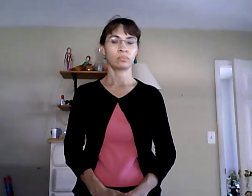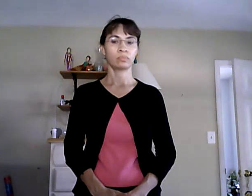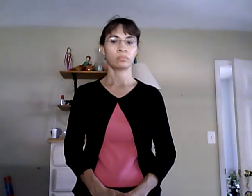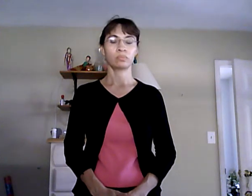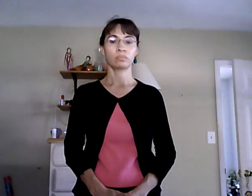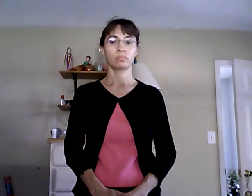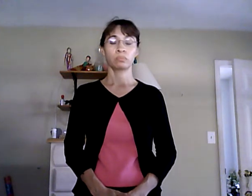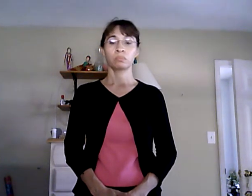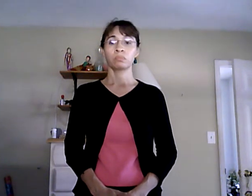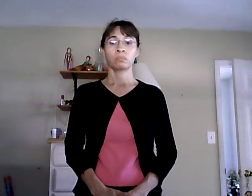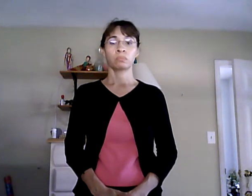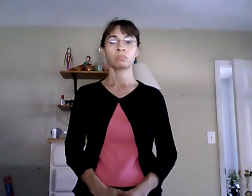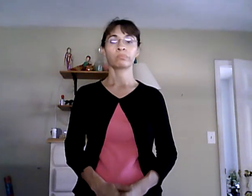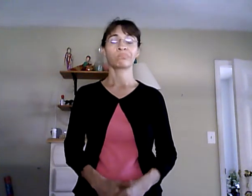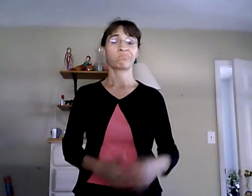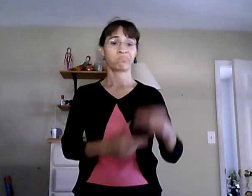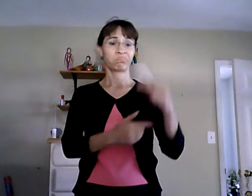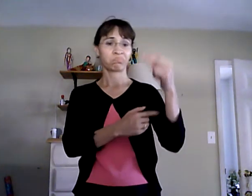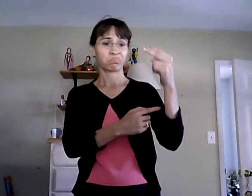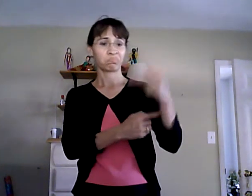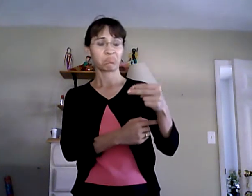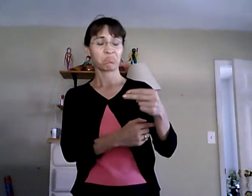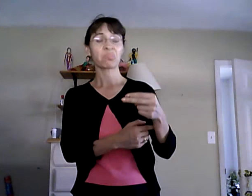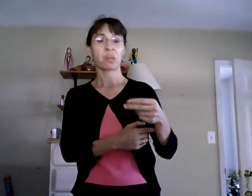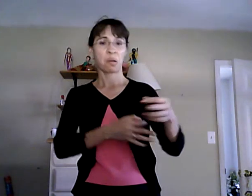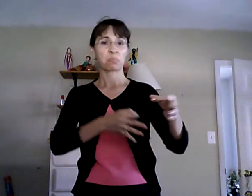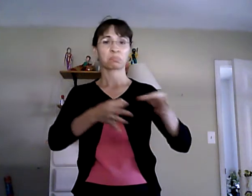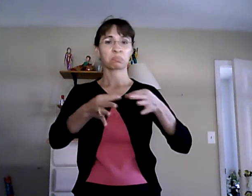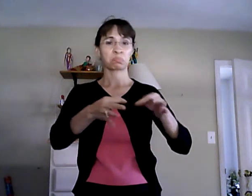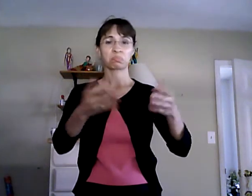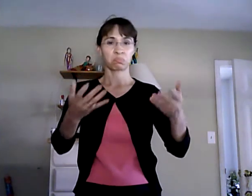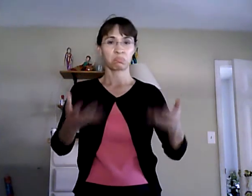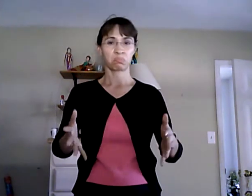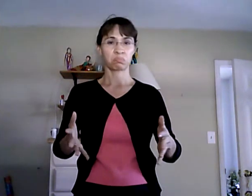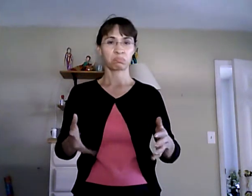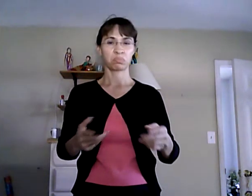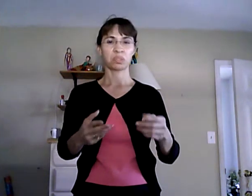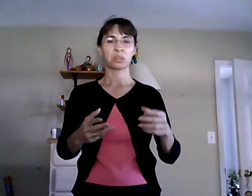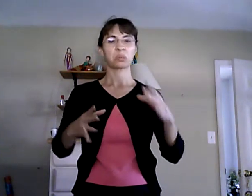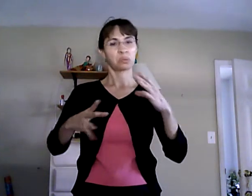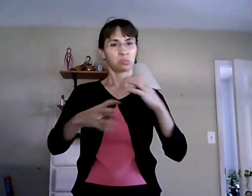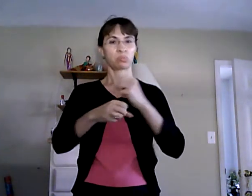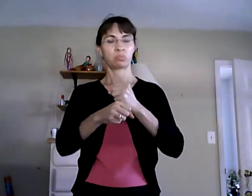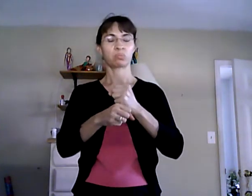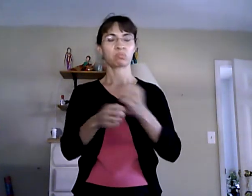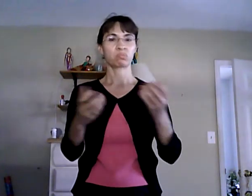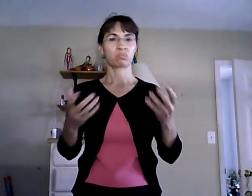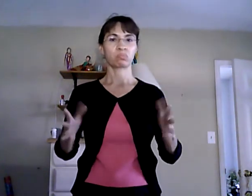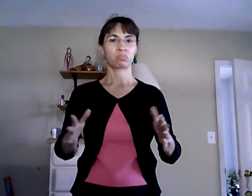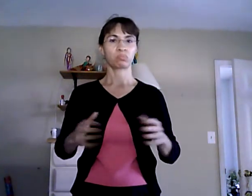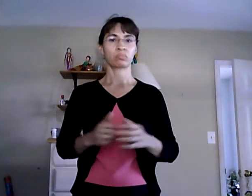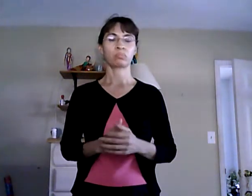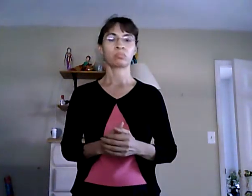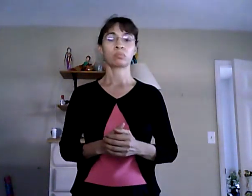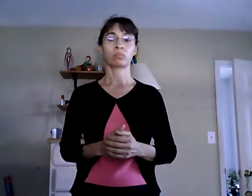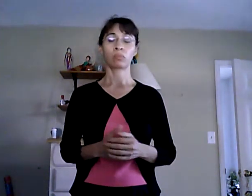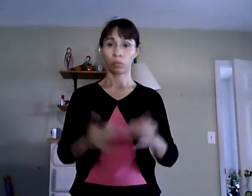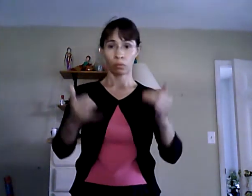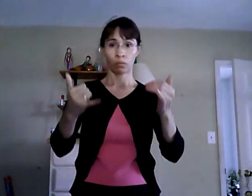have talked to you a very short history about that about the history of this tradition now I would like to